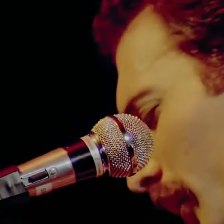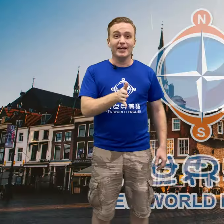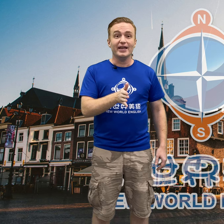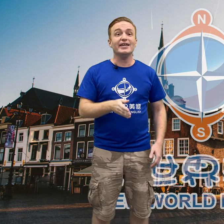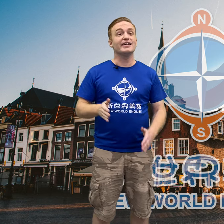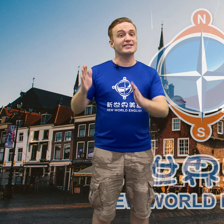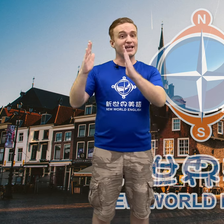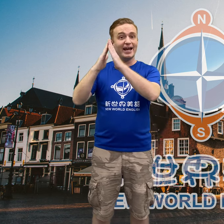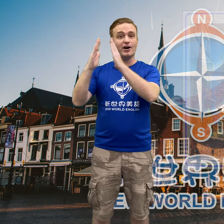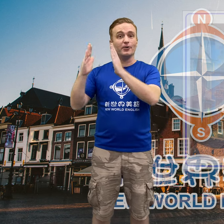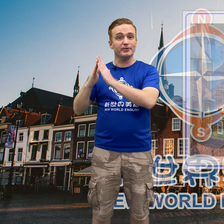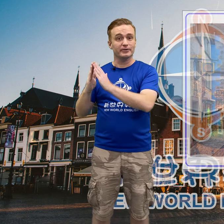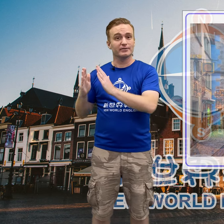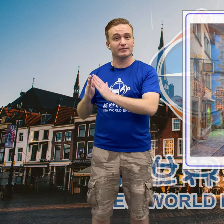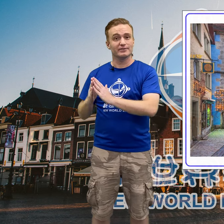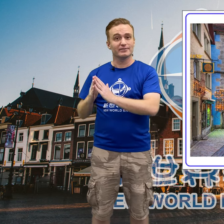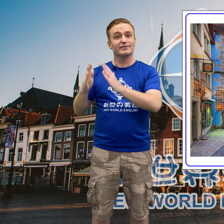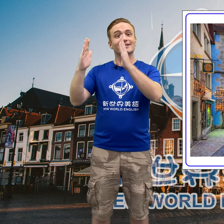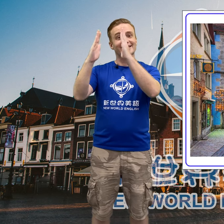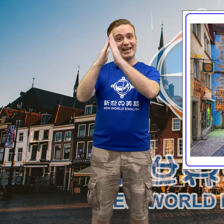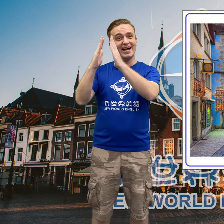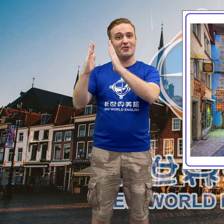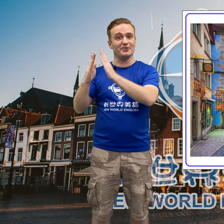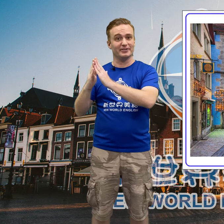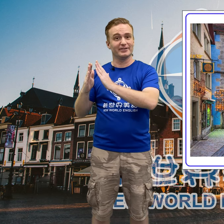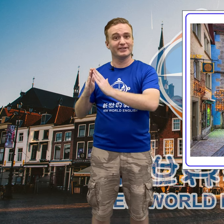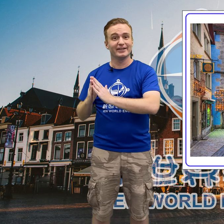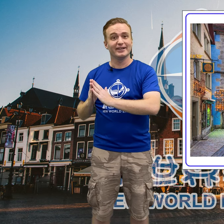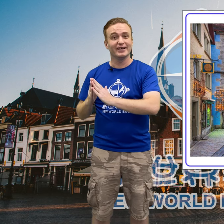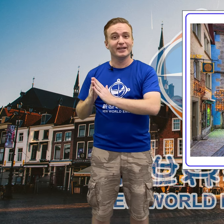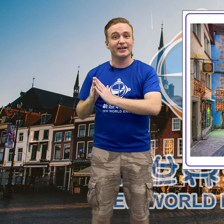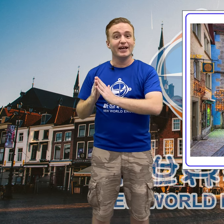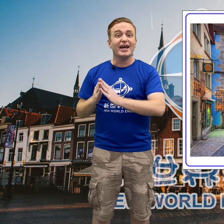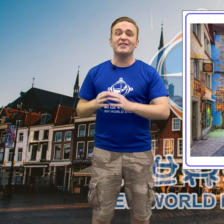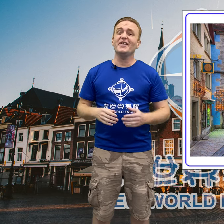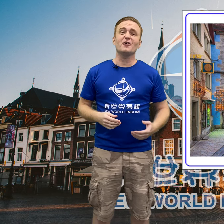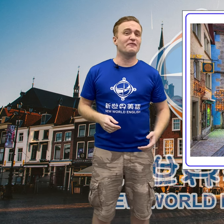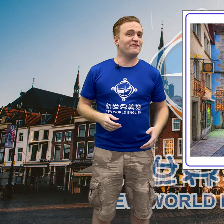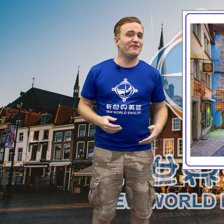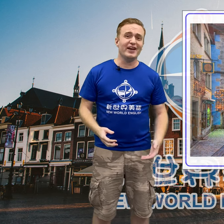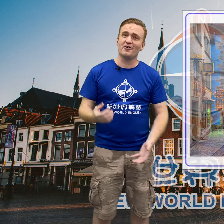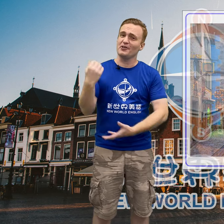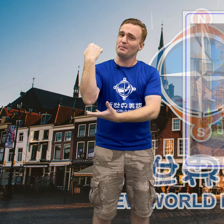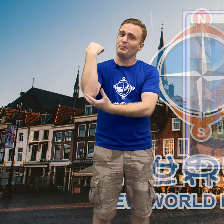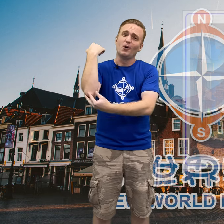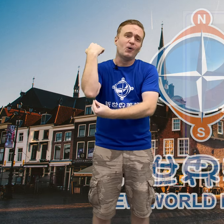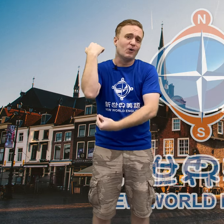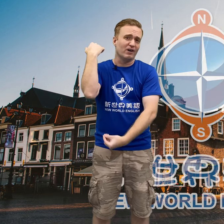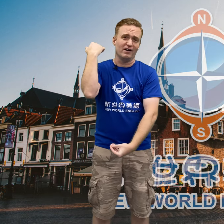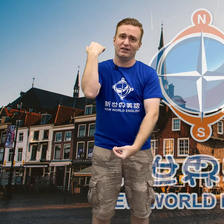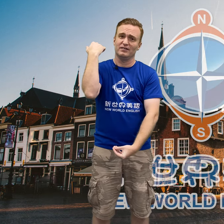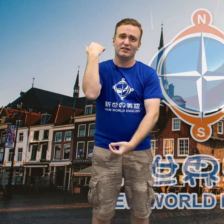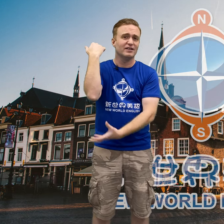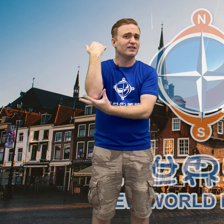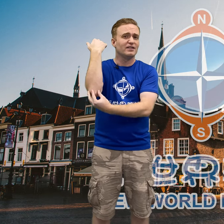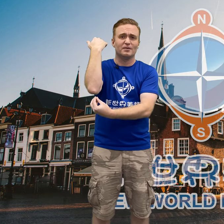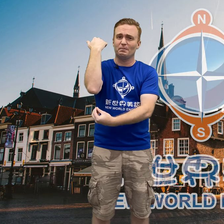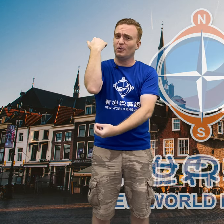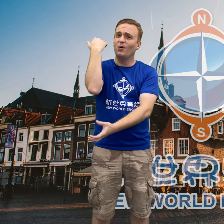In a town. Town. And they are very poor. Poor.